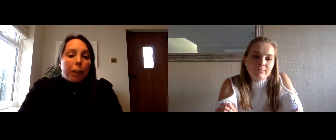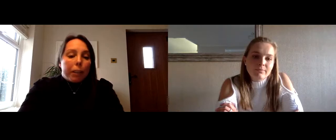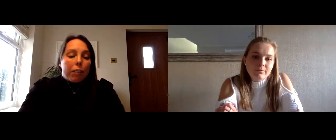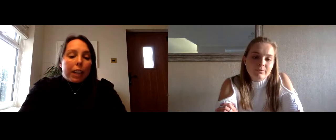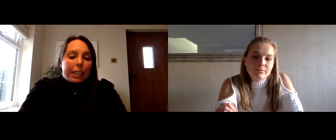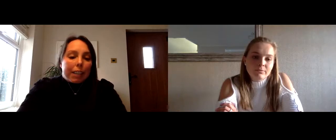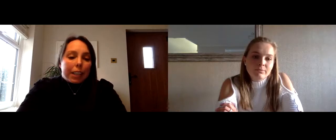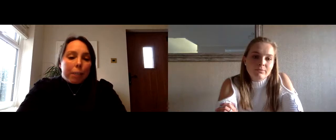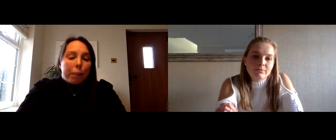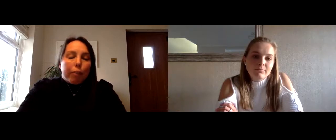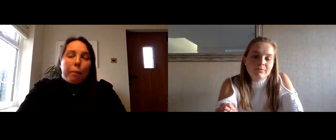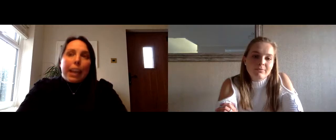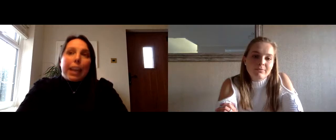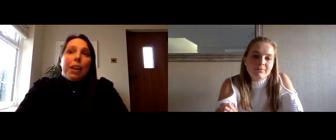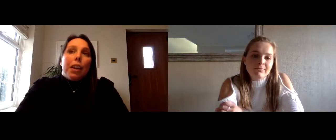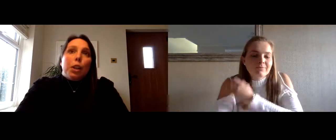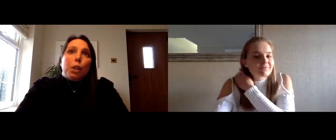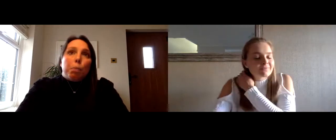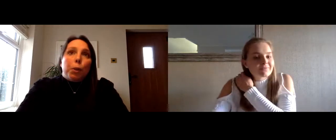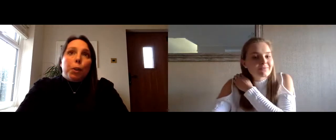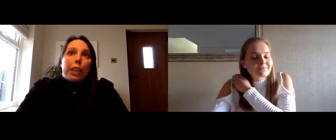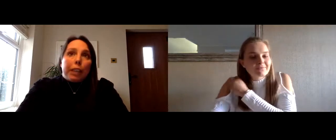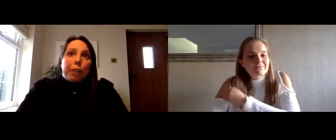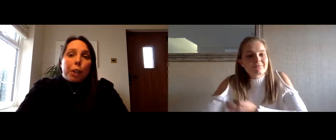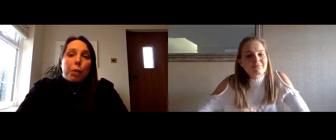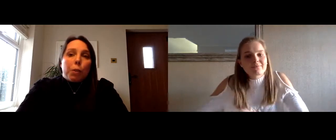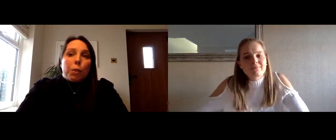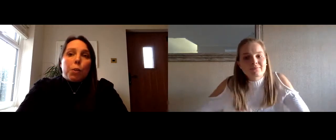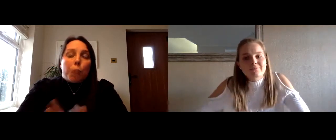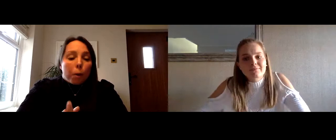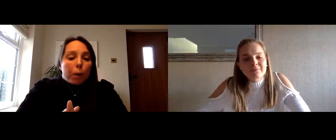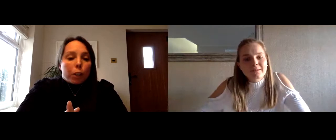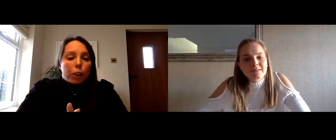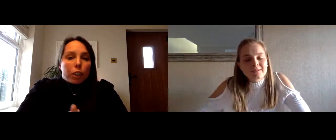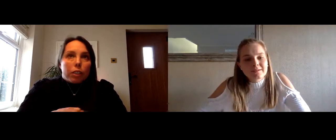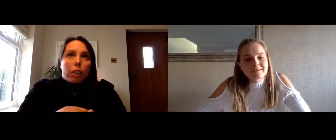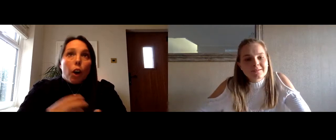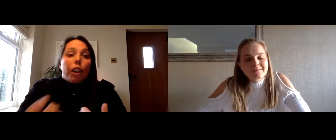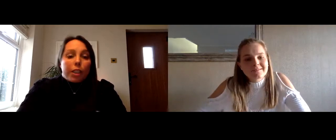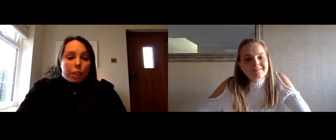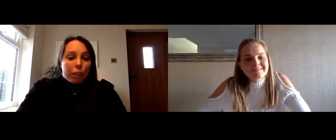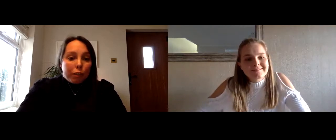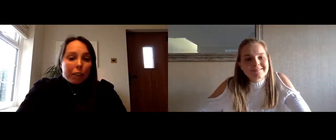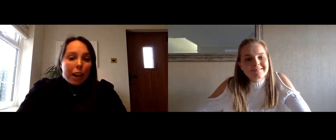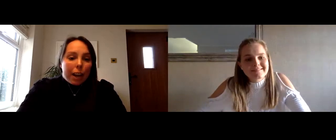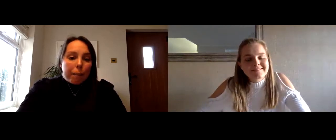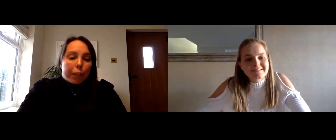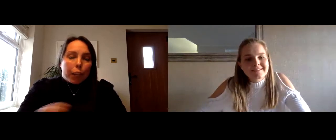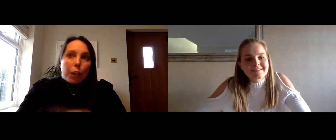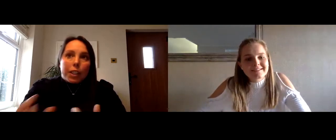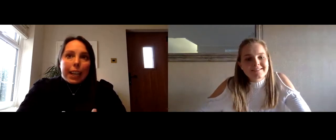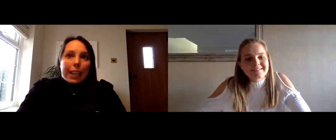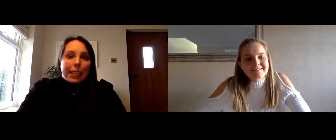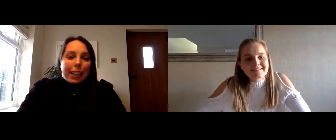point them in the right direction but for me sport gives you so much other stuff um